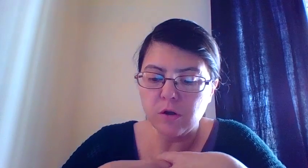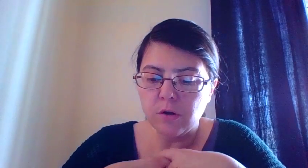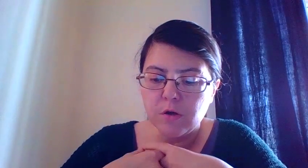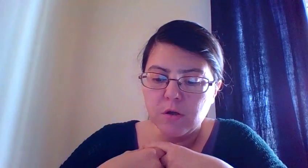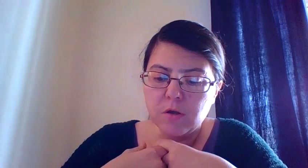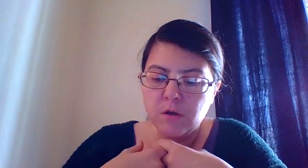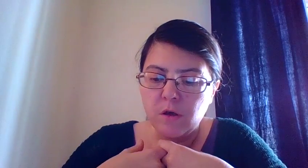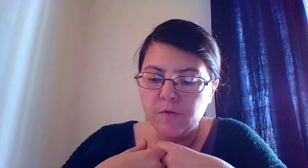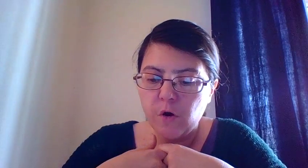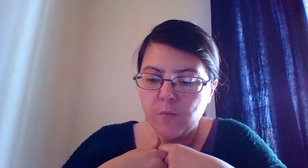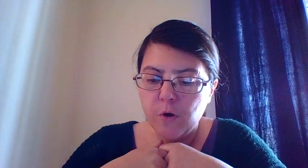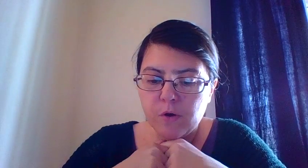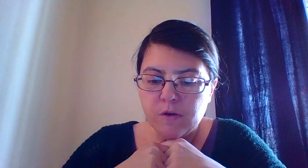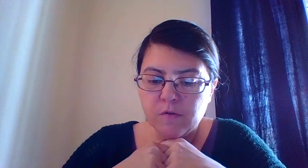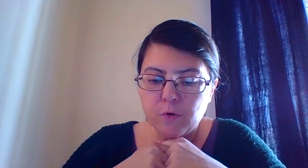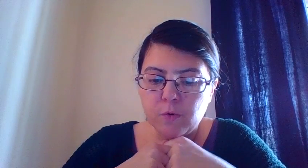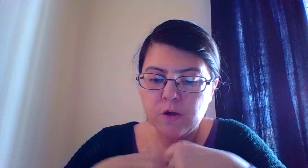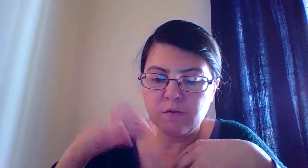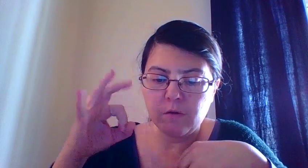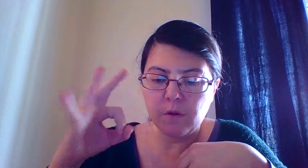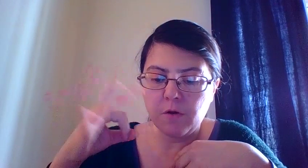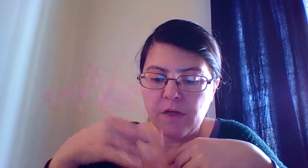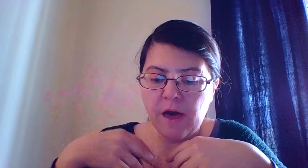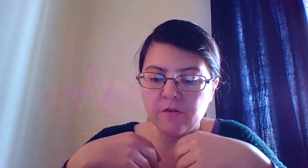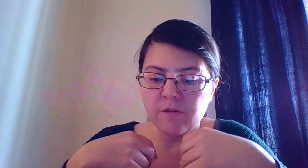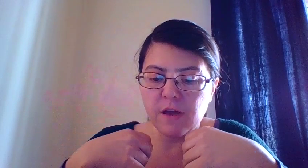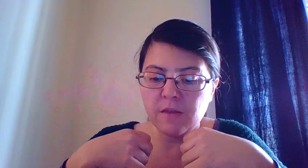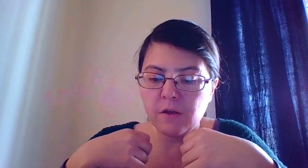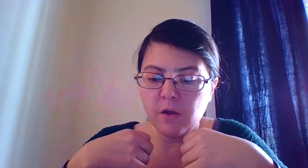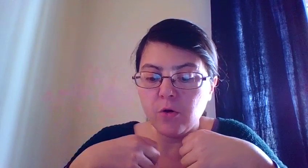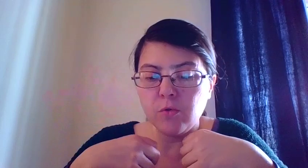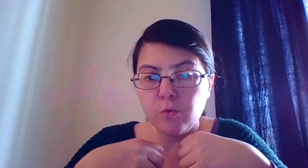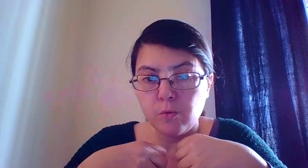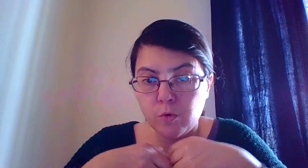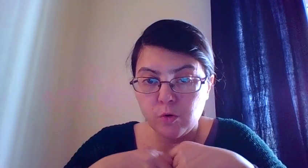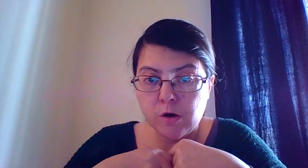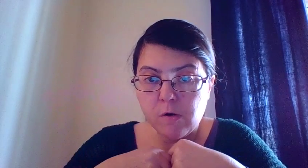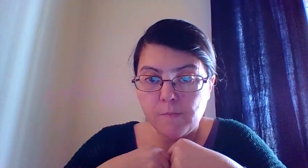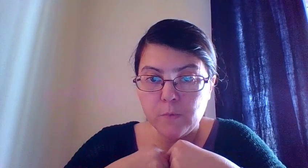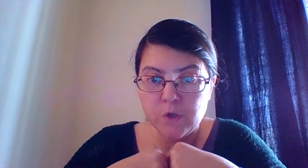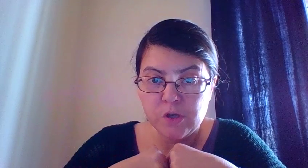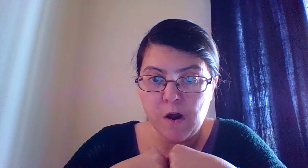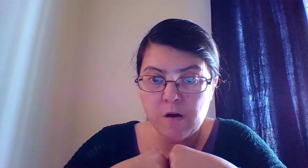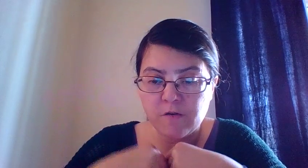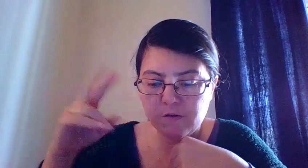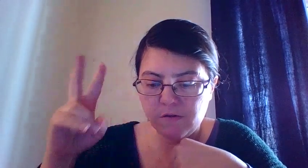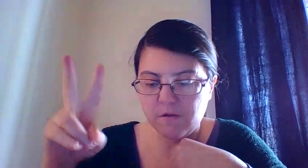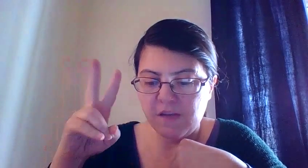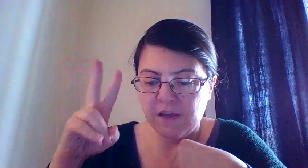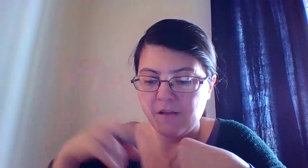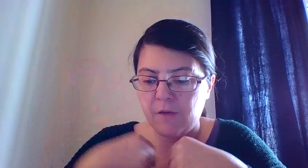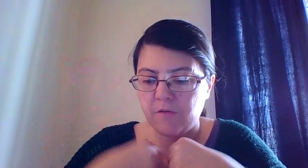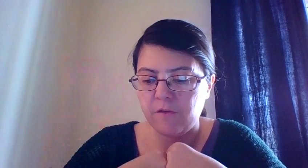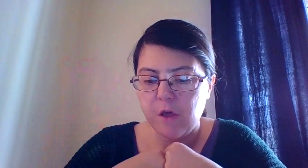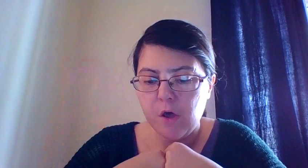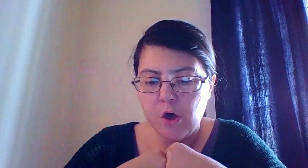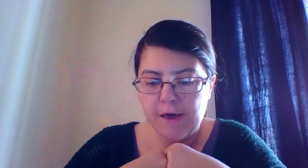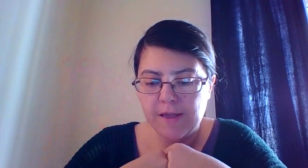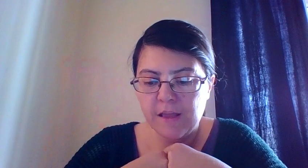of Scorpio is Pluto. It's in the third house. And the old ruler, which is Mars, is in the second house. Okay? Let's